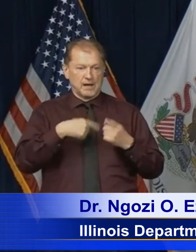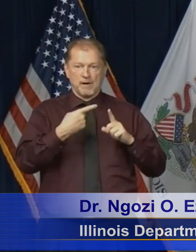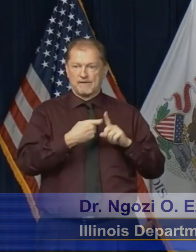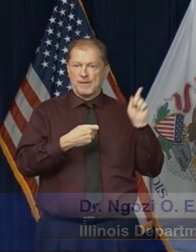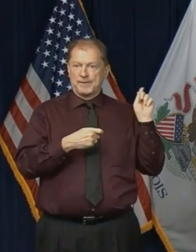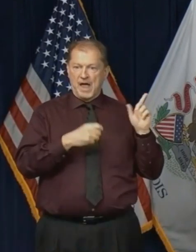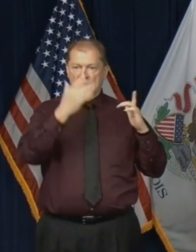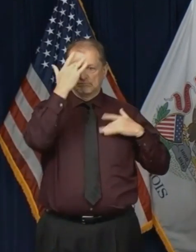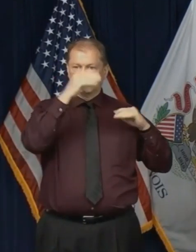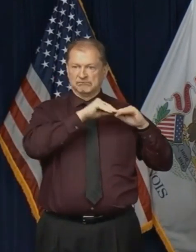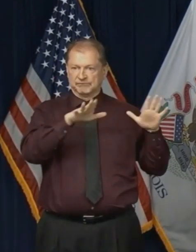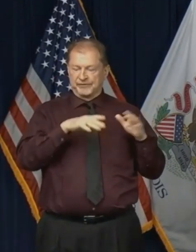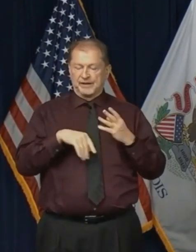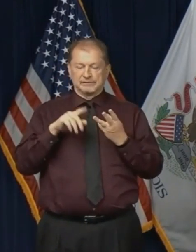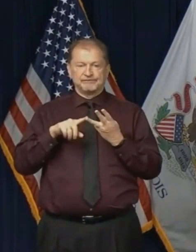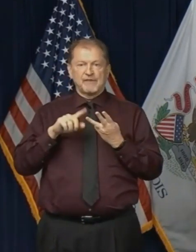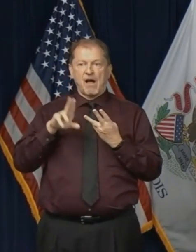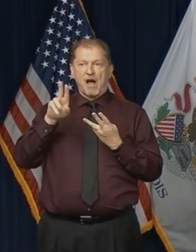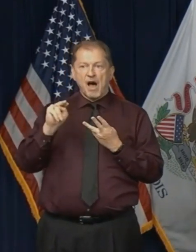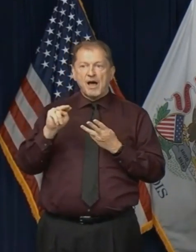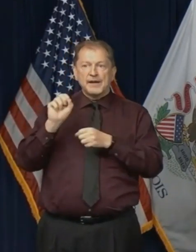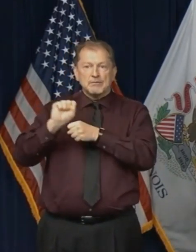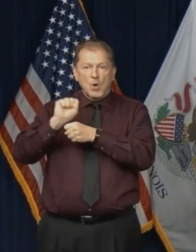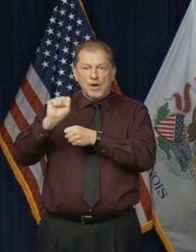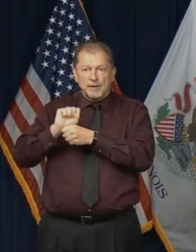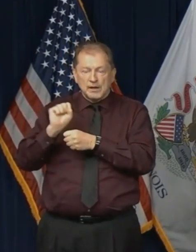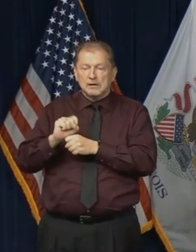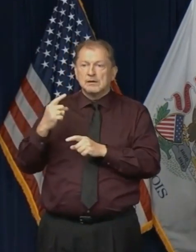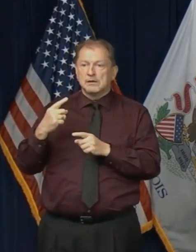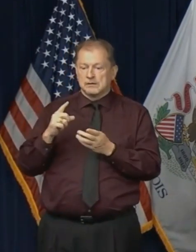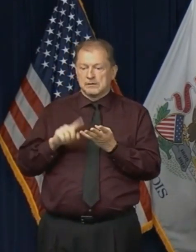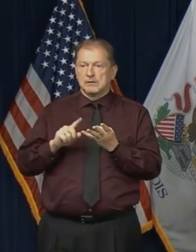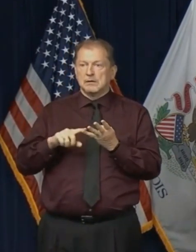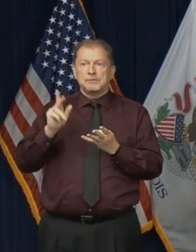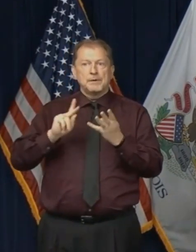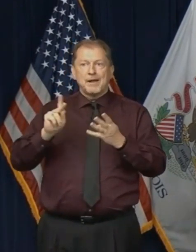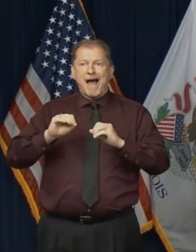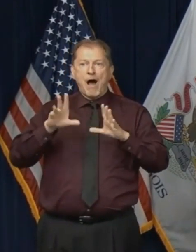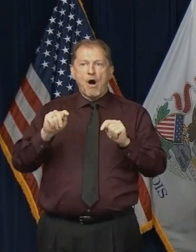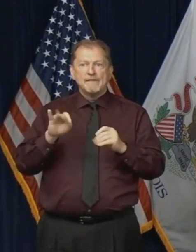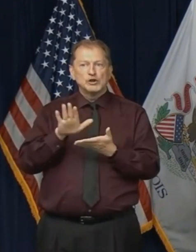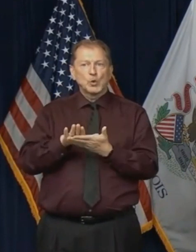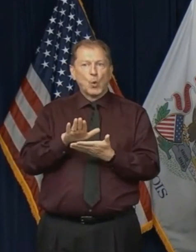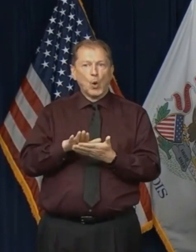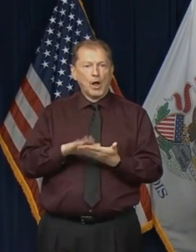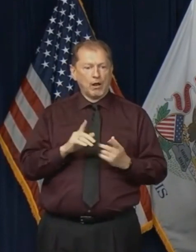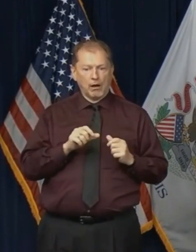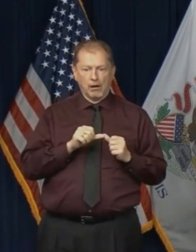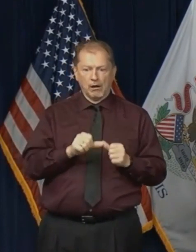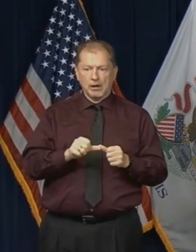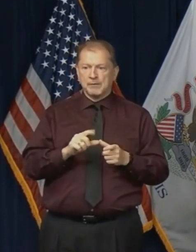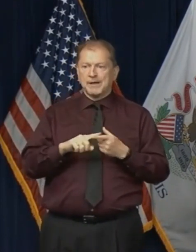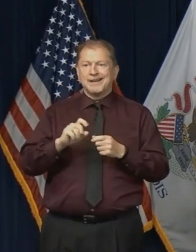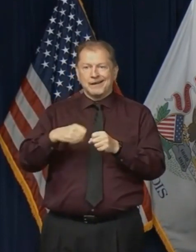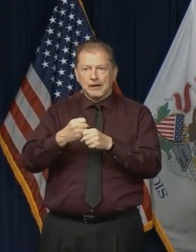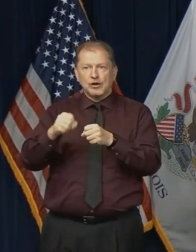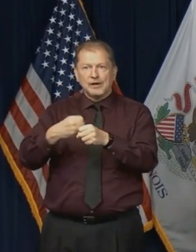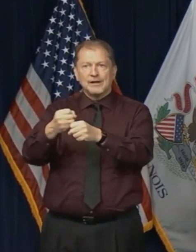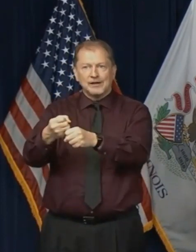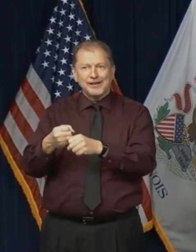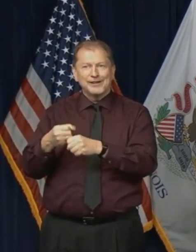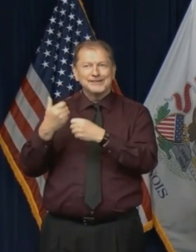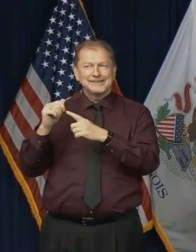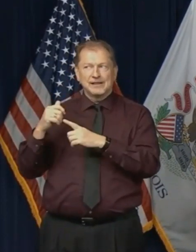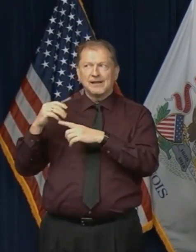know unemployment. We know even the people who've been out of school. All these issues are going to have consequences that, of course, the